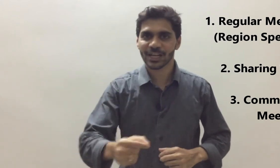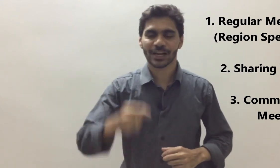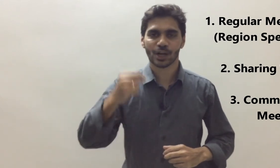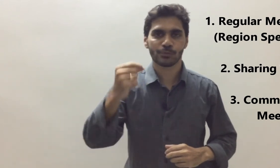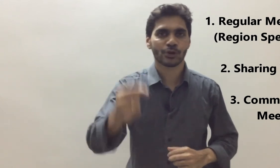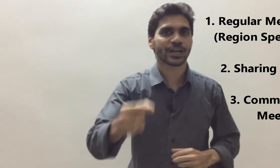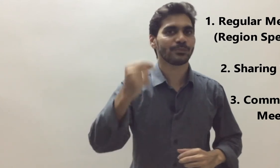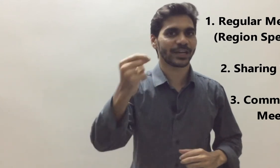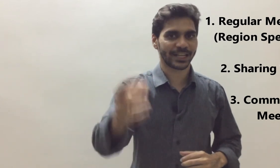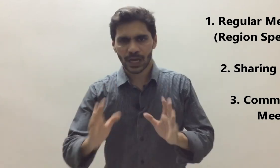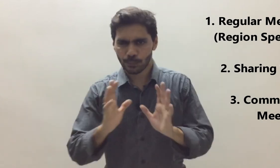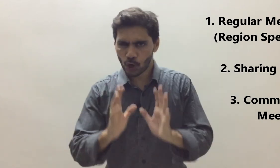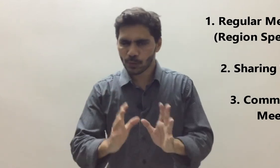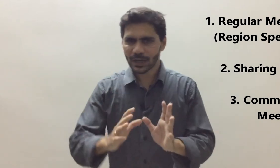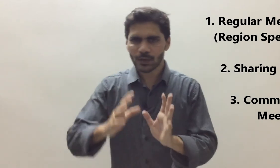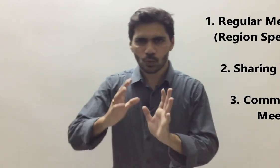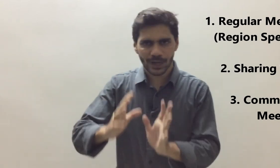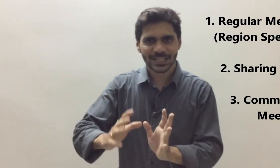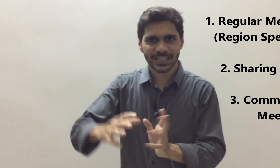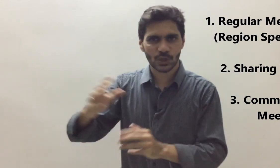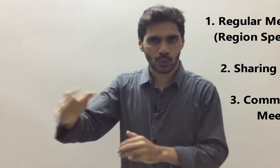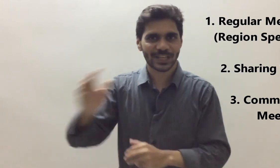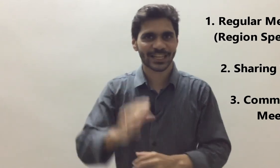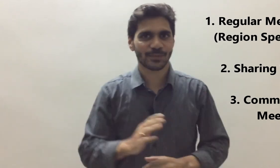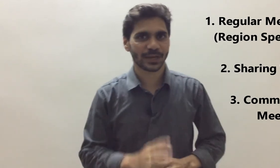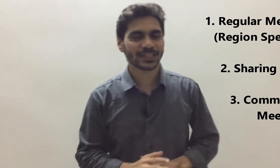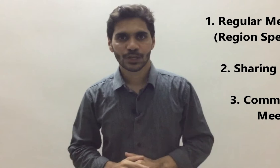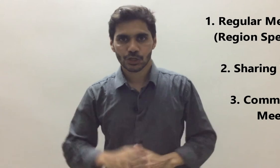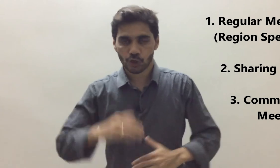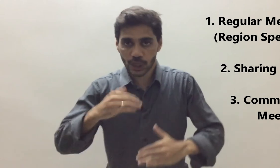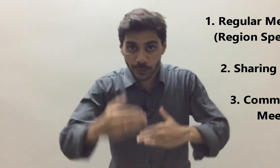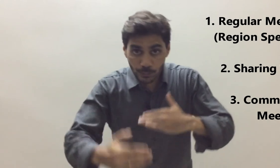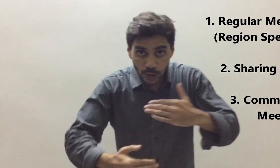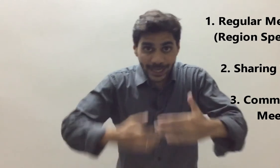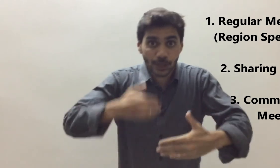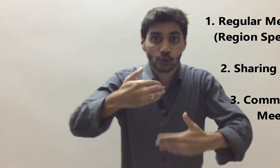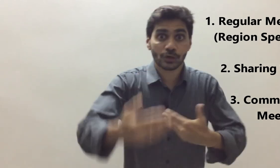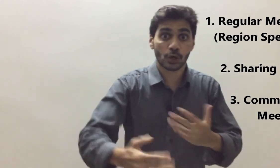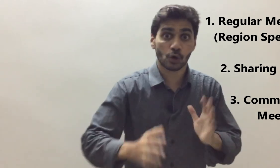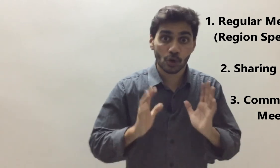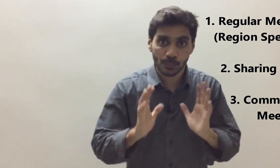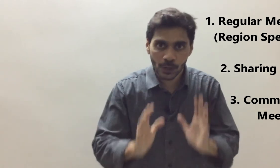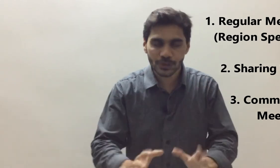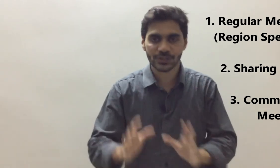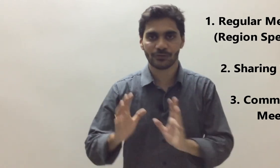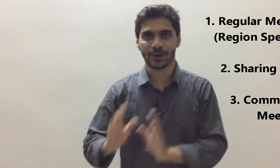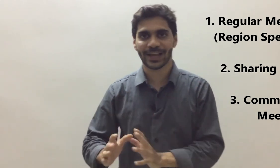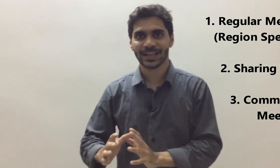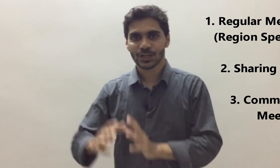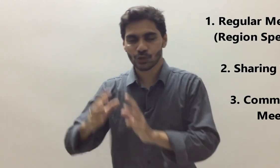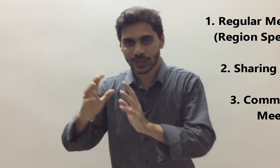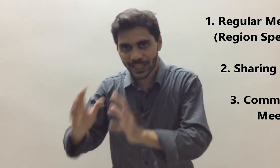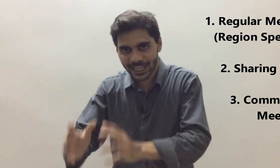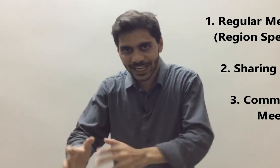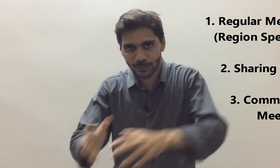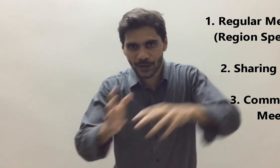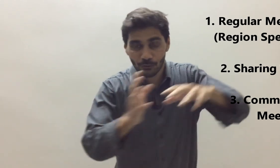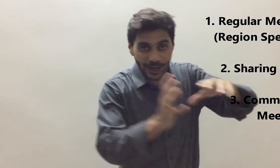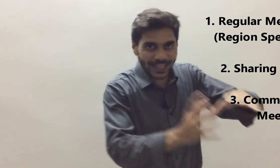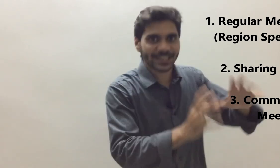community meetings, probably once or twice in a month, so that people get to know the whole purpose of why, so that they can apply why in their